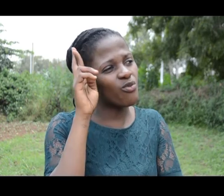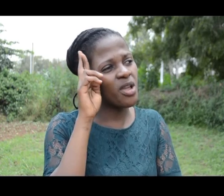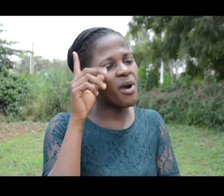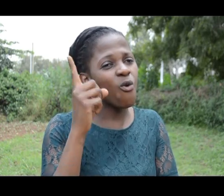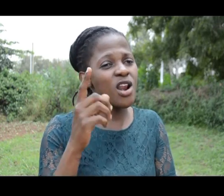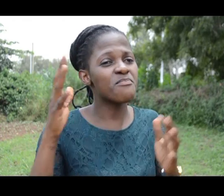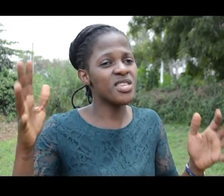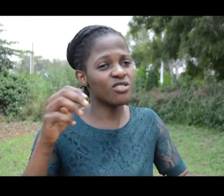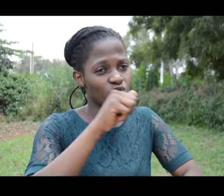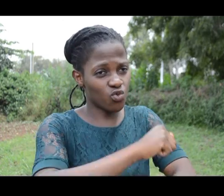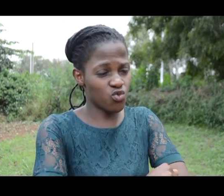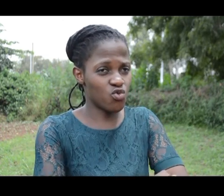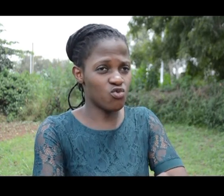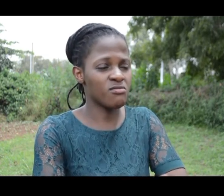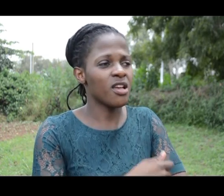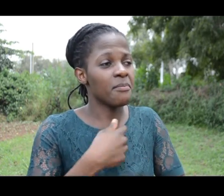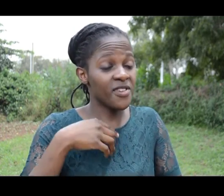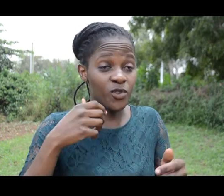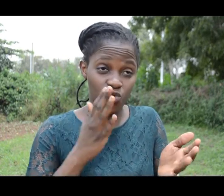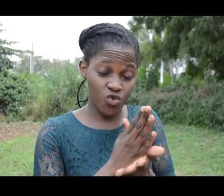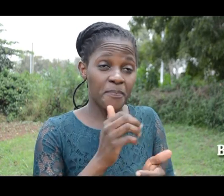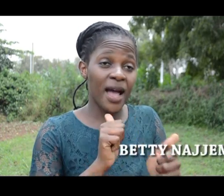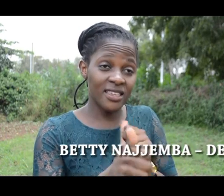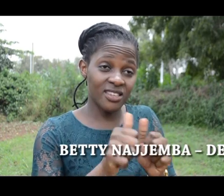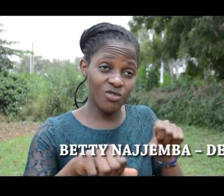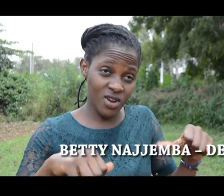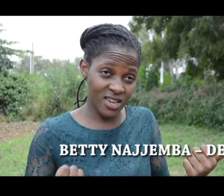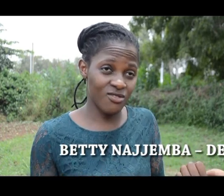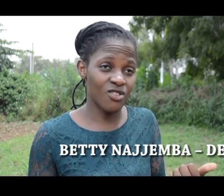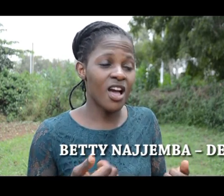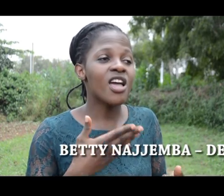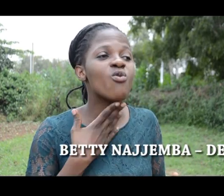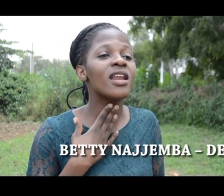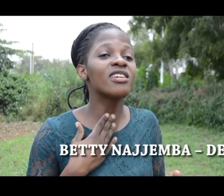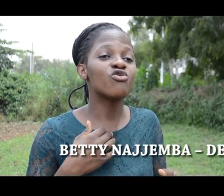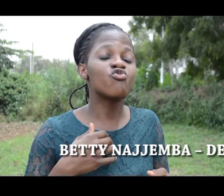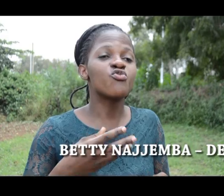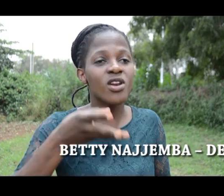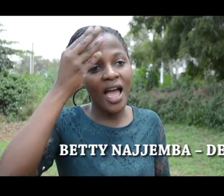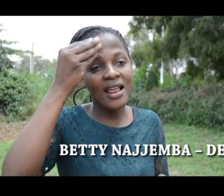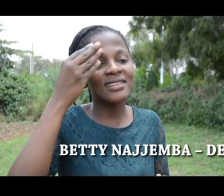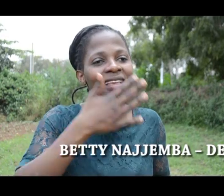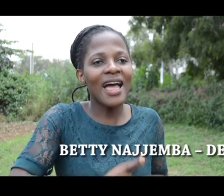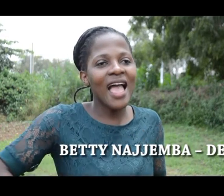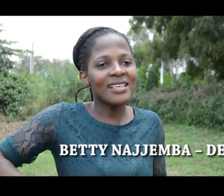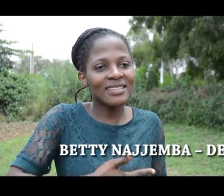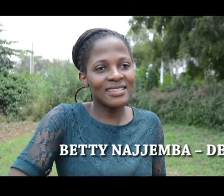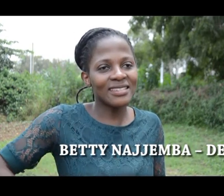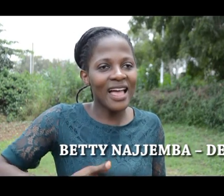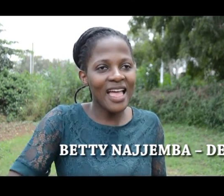secondary school, I remembered one school there, I was competing very well. And the fact